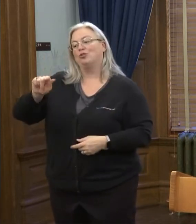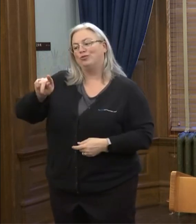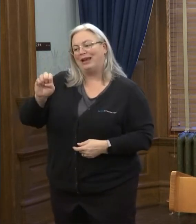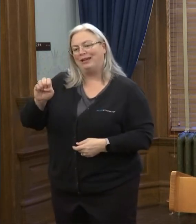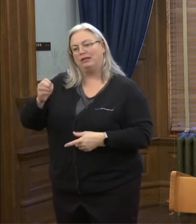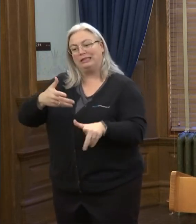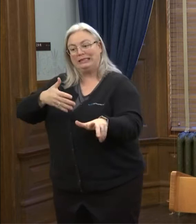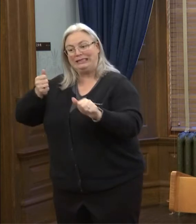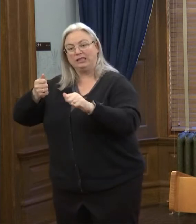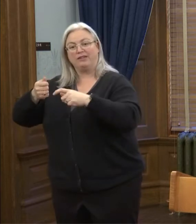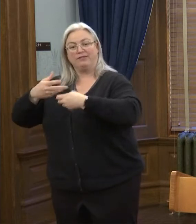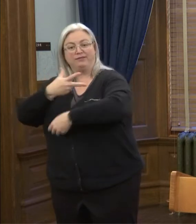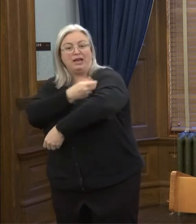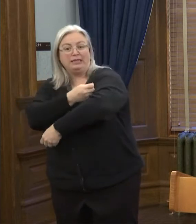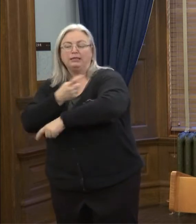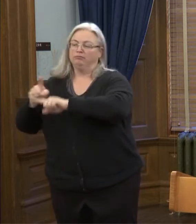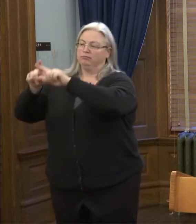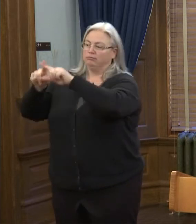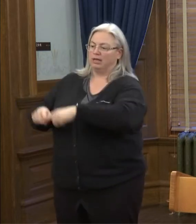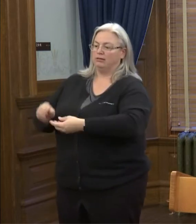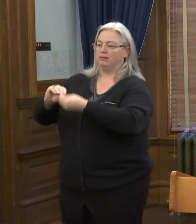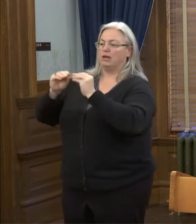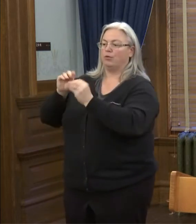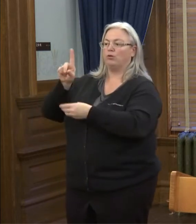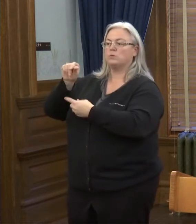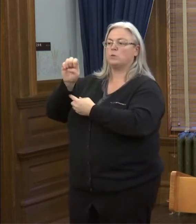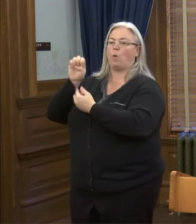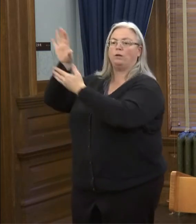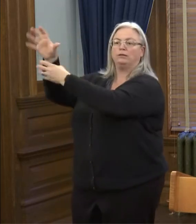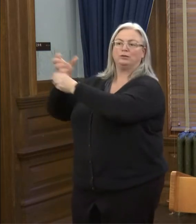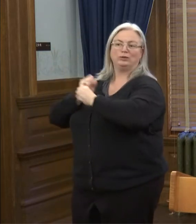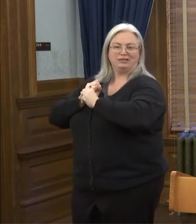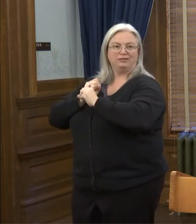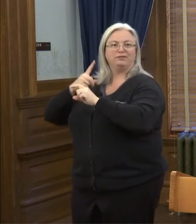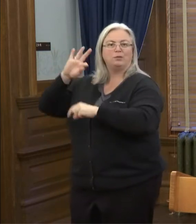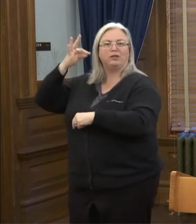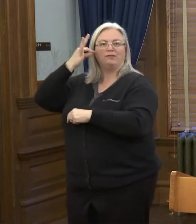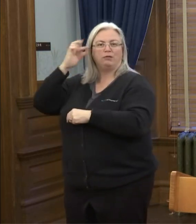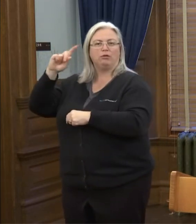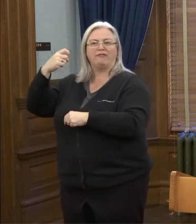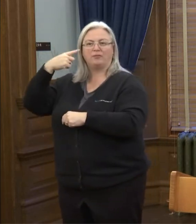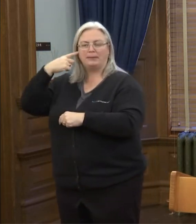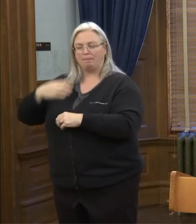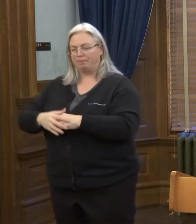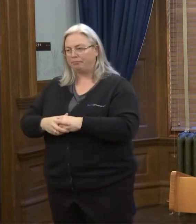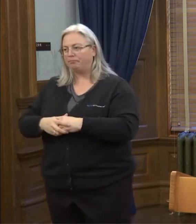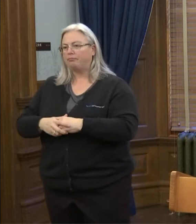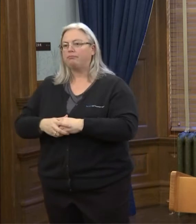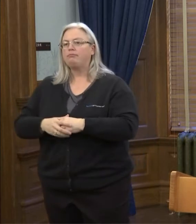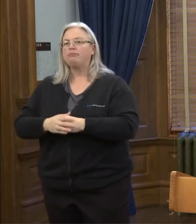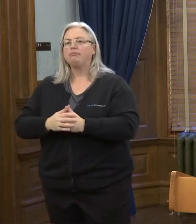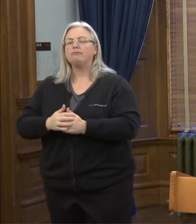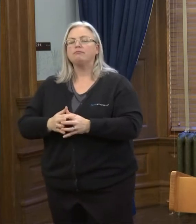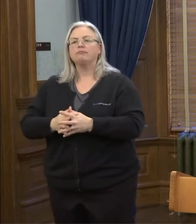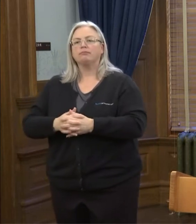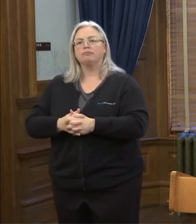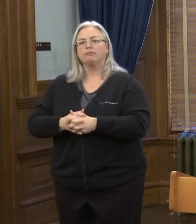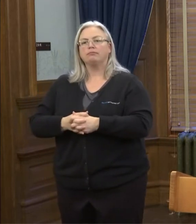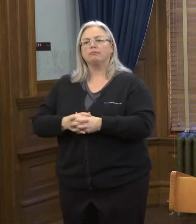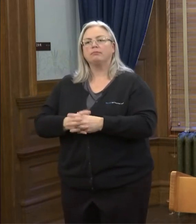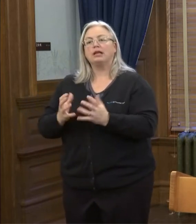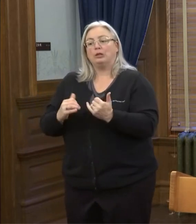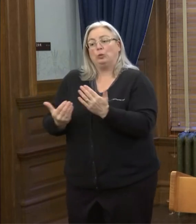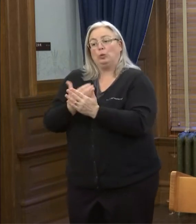vaccinations will be dependent upon the number of doses we receive from the federal government. As we enter